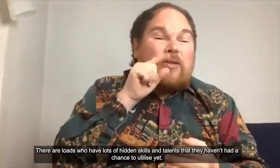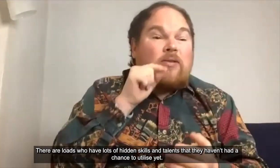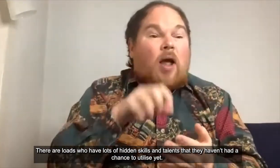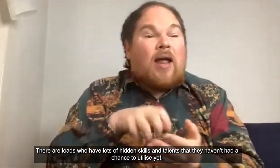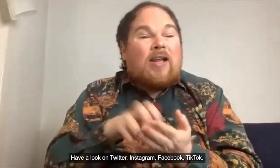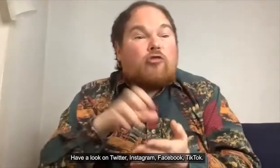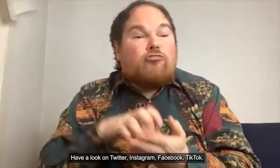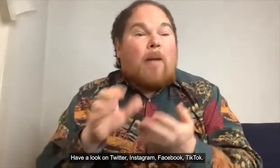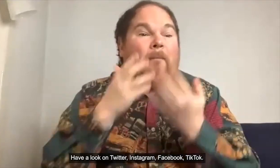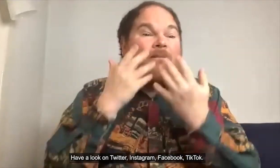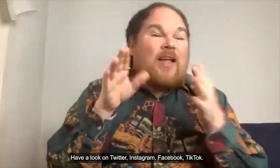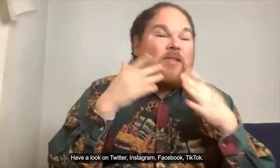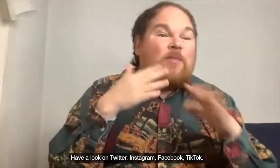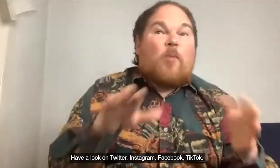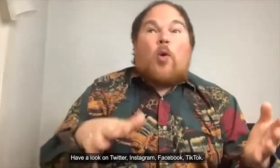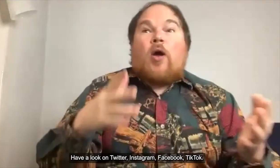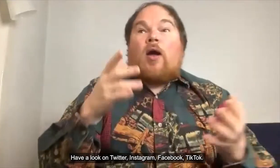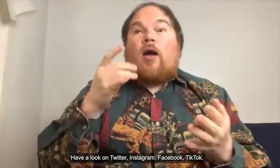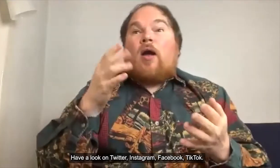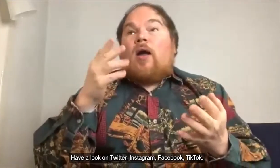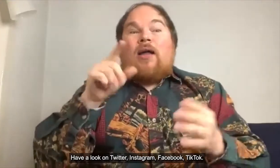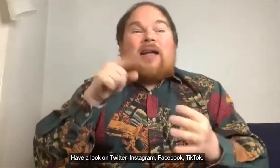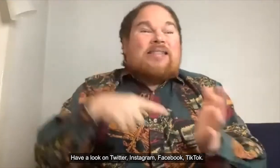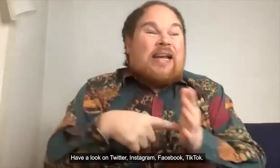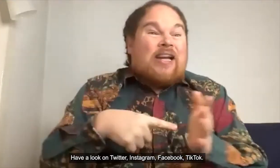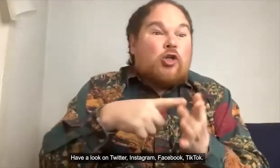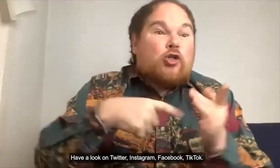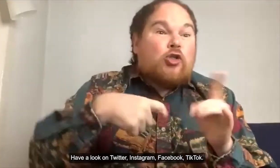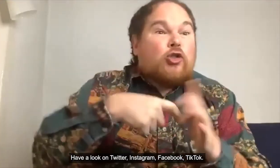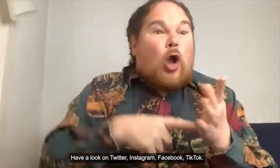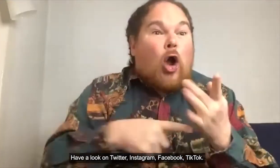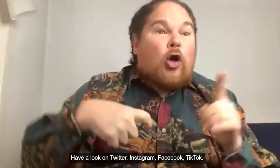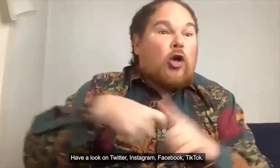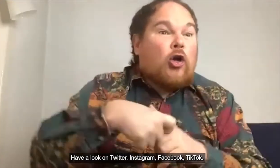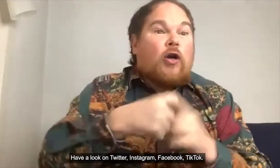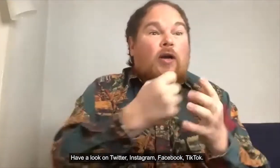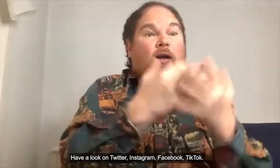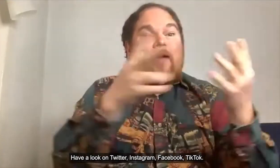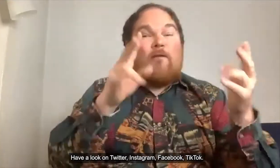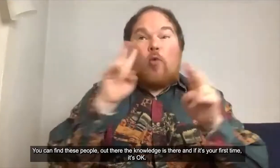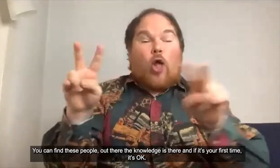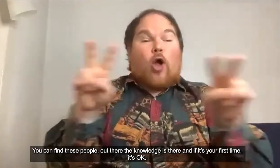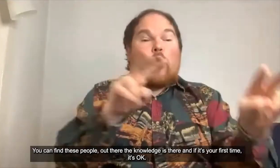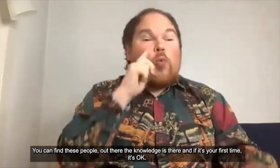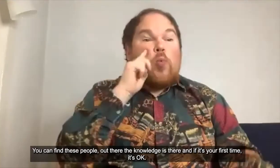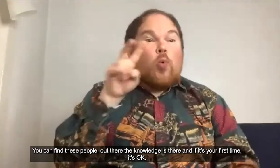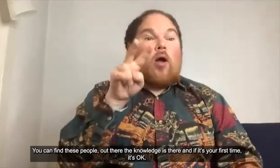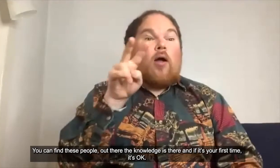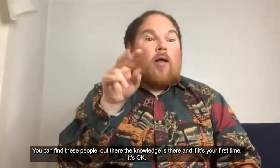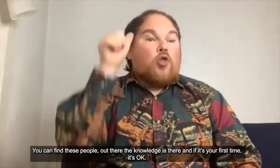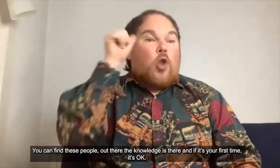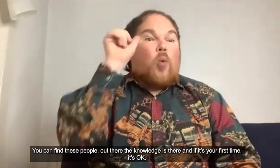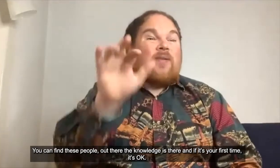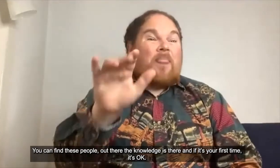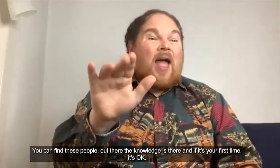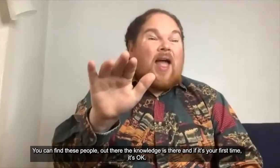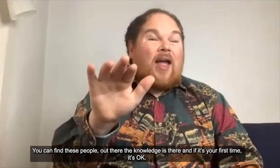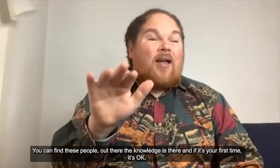you know that have a look on Twitter Instagram Facebook tick tock you know you can find these people out there the